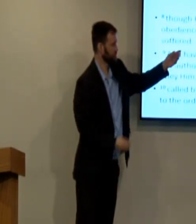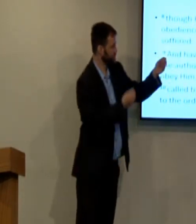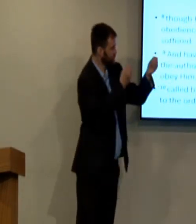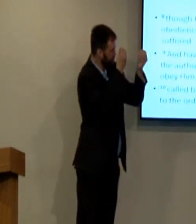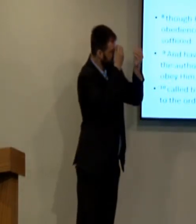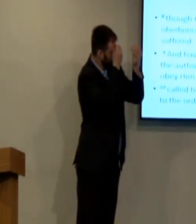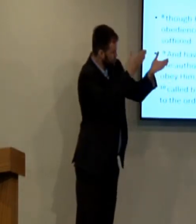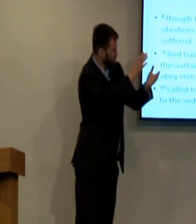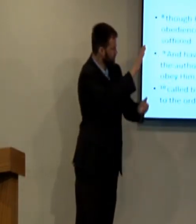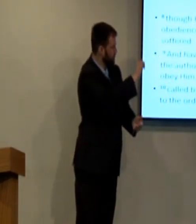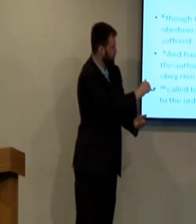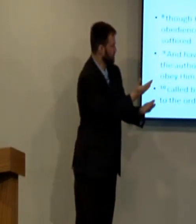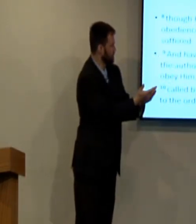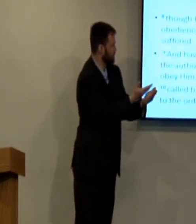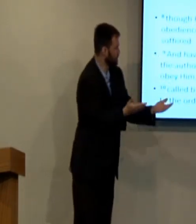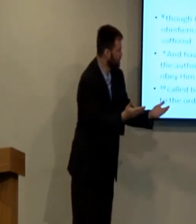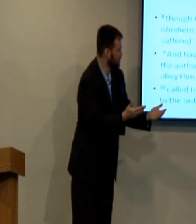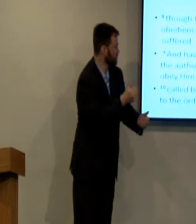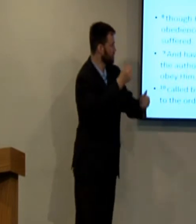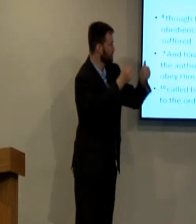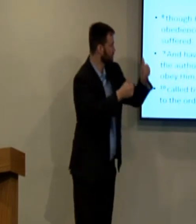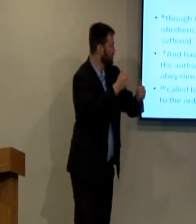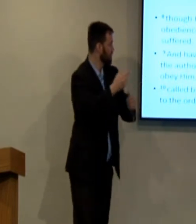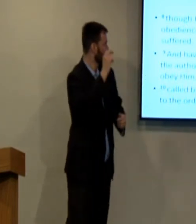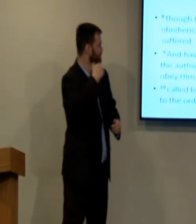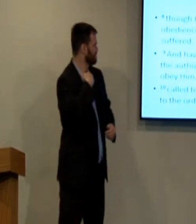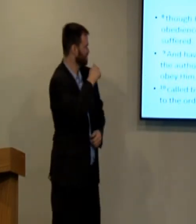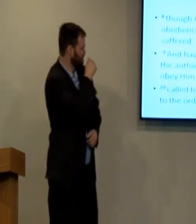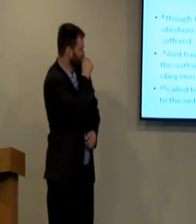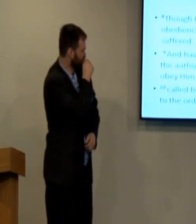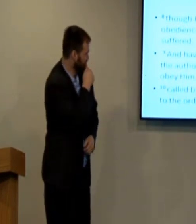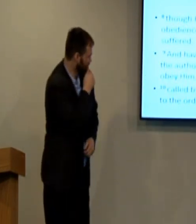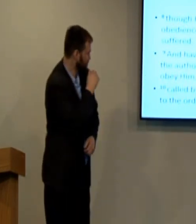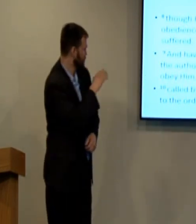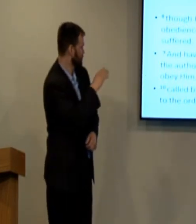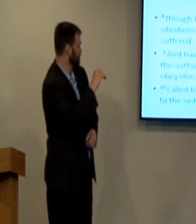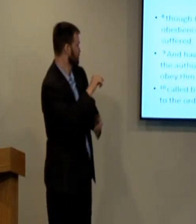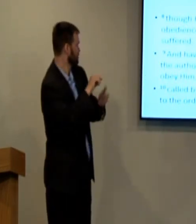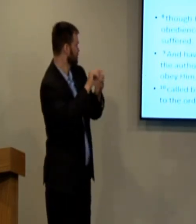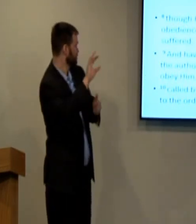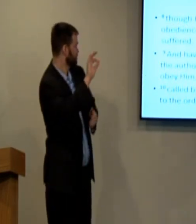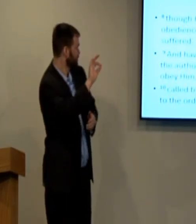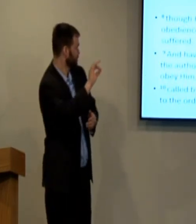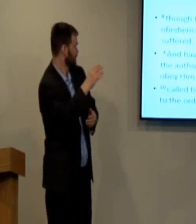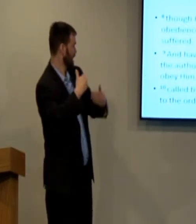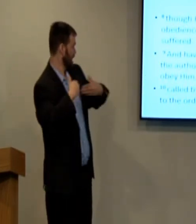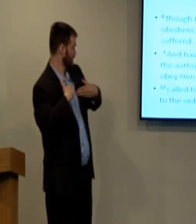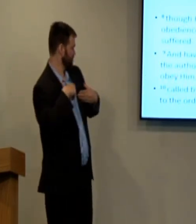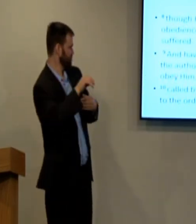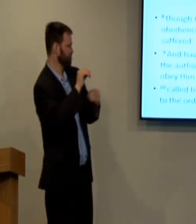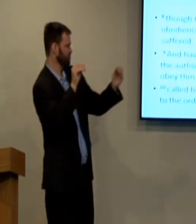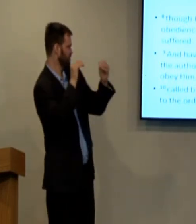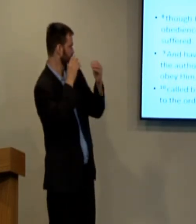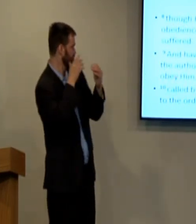obedience by the things which he suffered. And, being